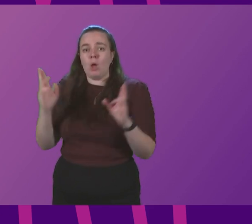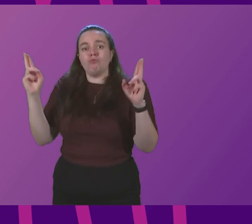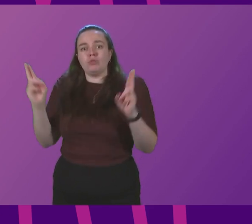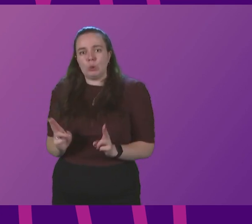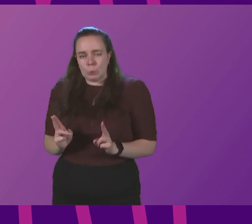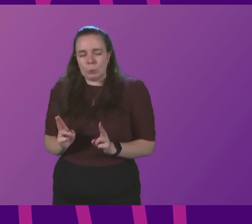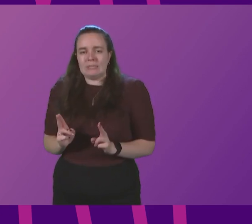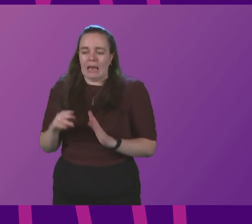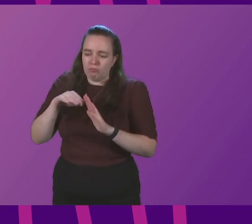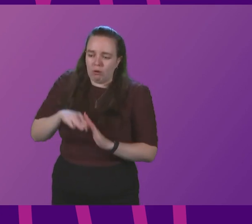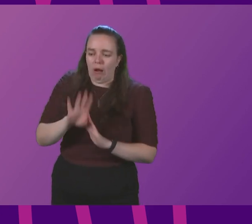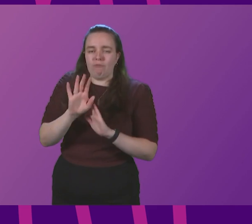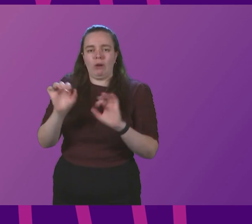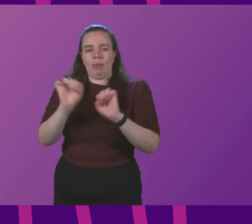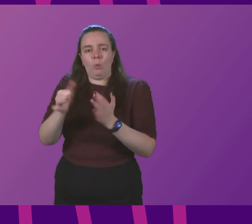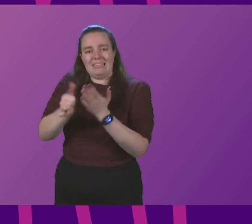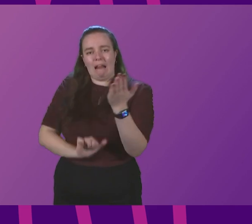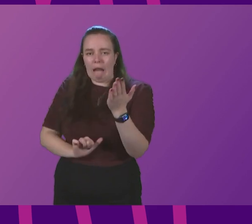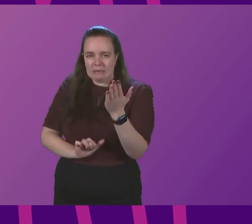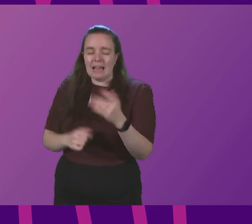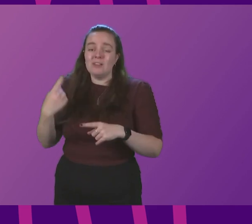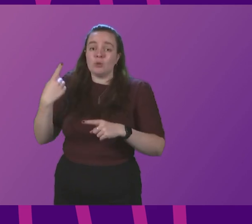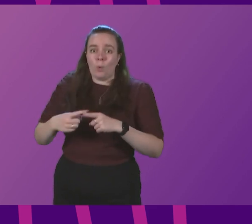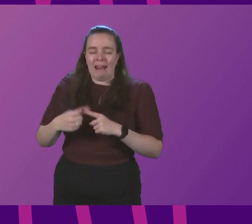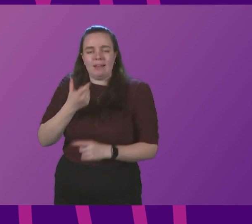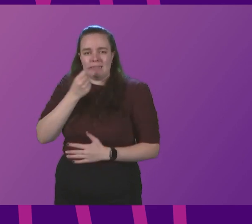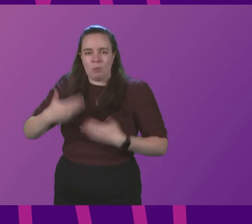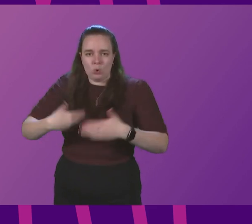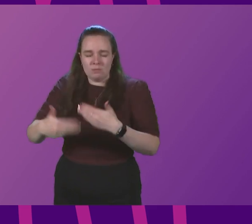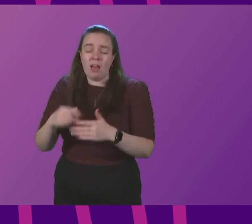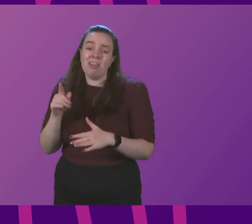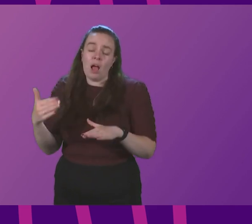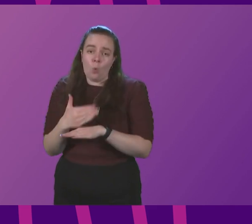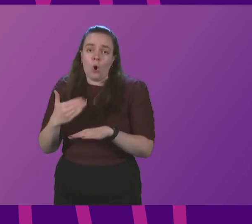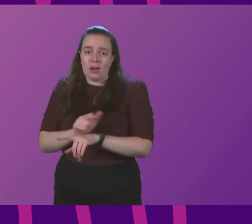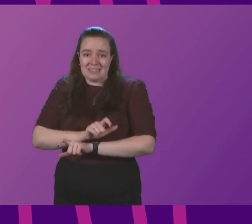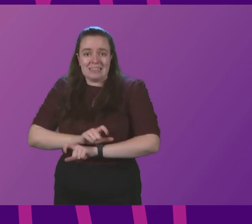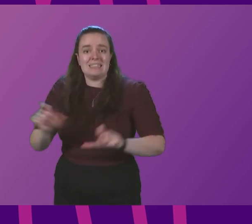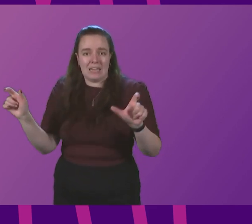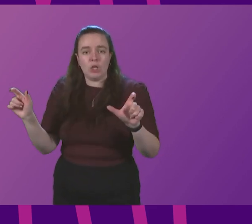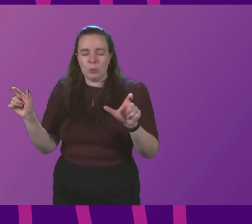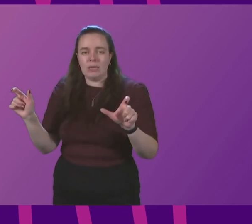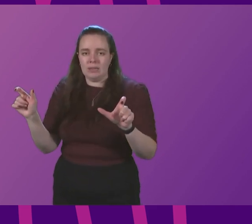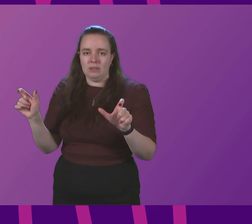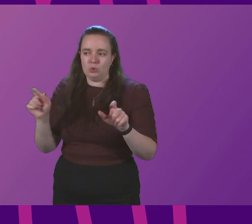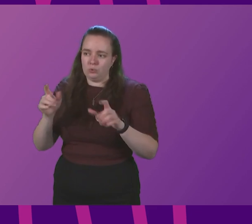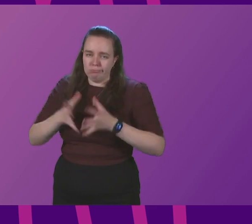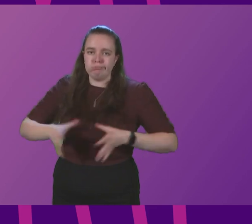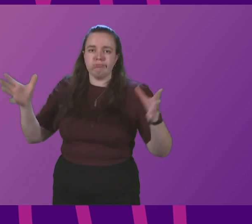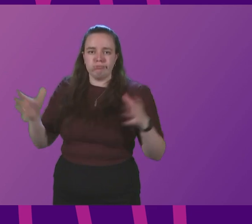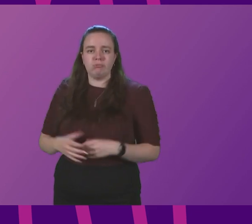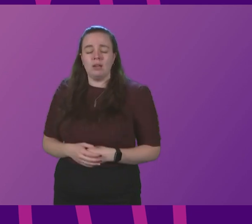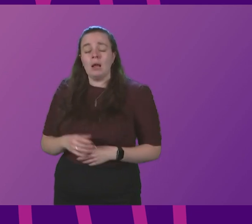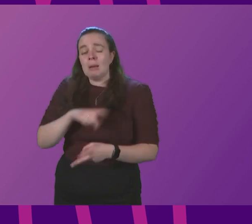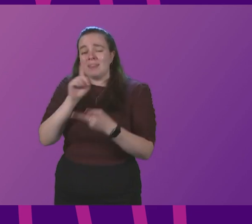and recovering the backlog created by COVID as quickly as possible. And that work is continuing to intensify. But the